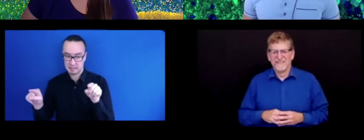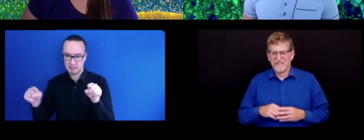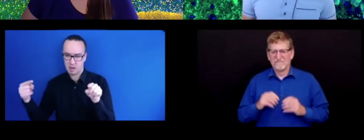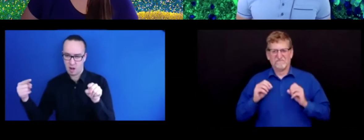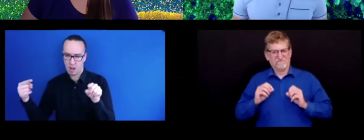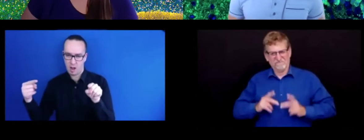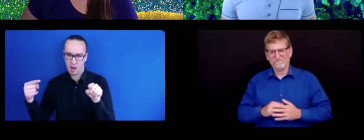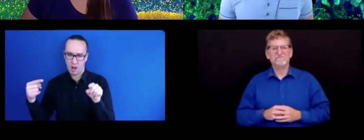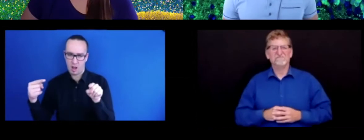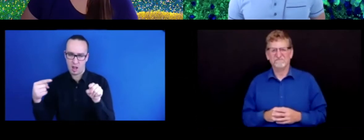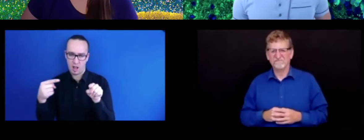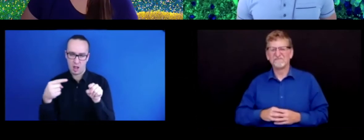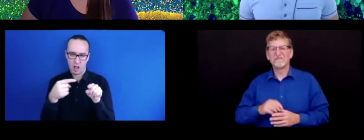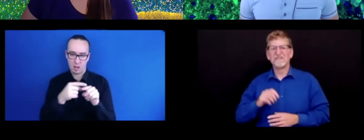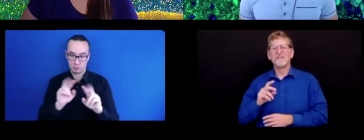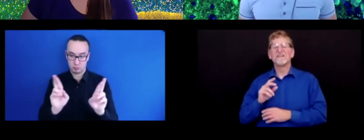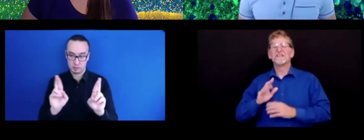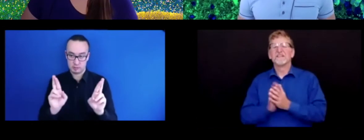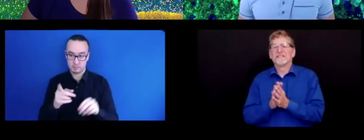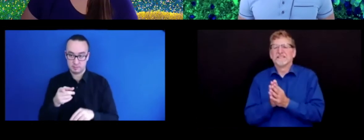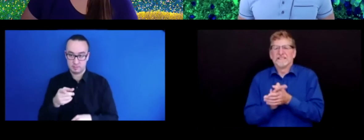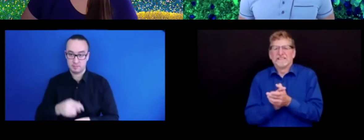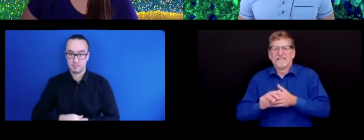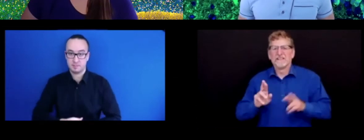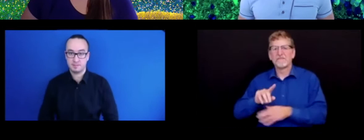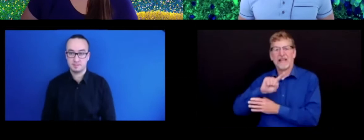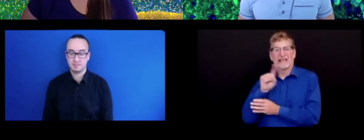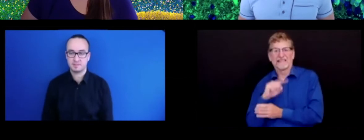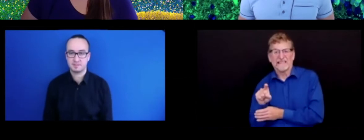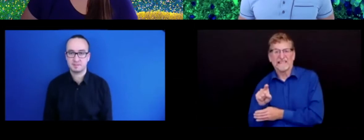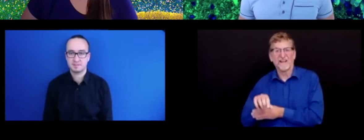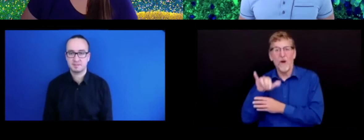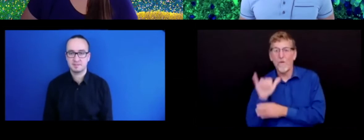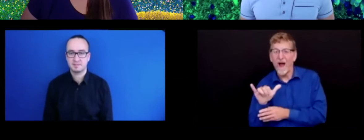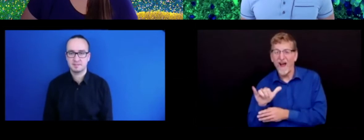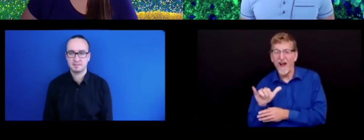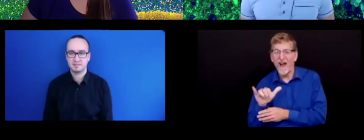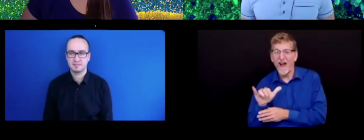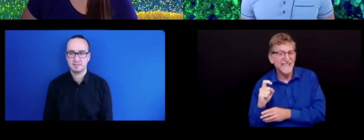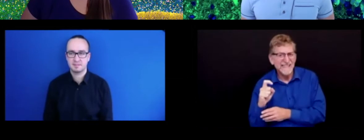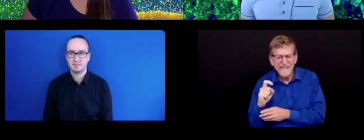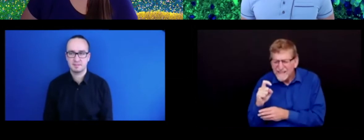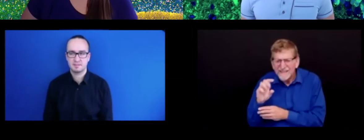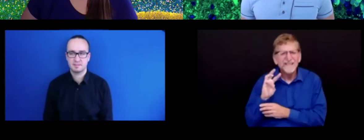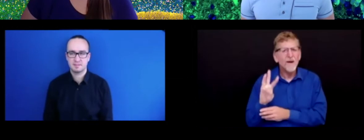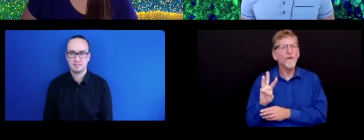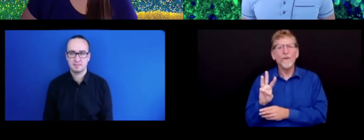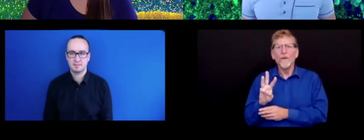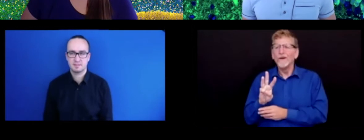Okay. Let's see if I can do this. Z. Z. Y. X. Z. W.